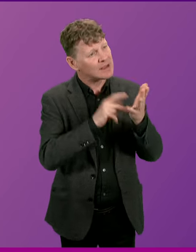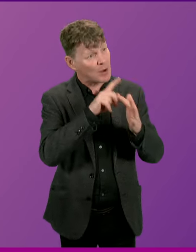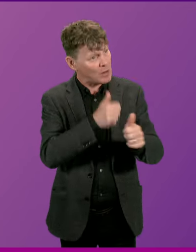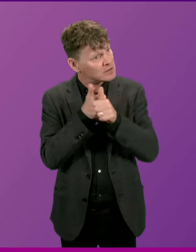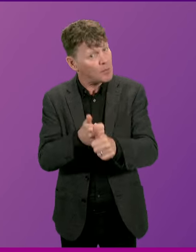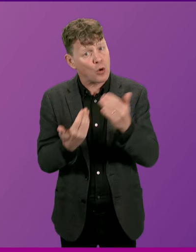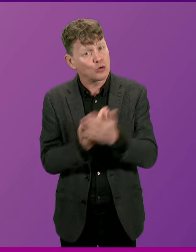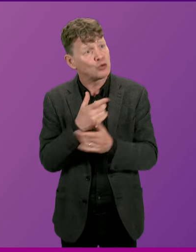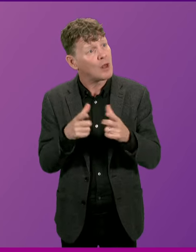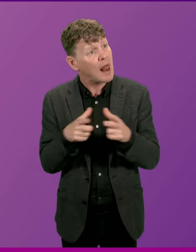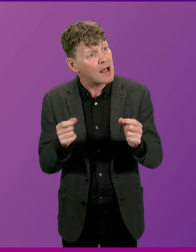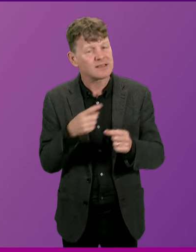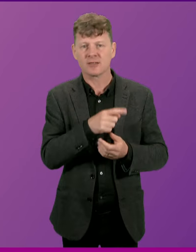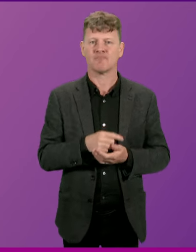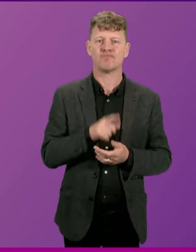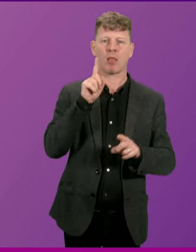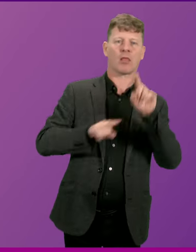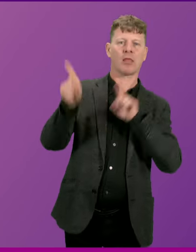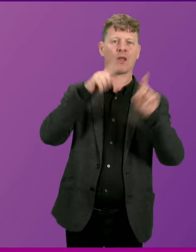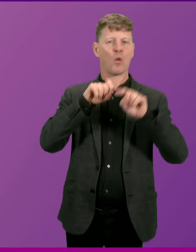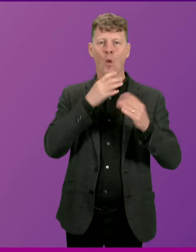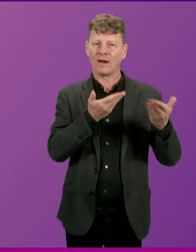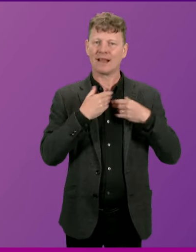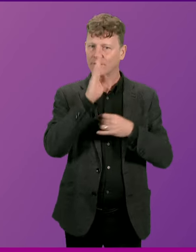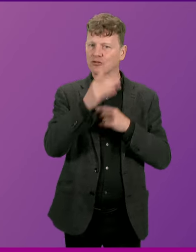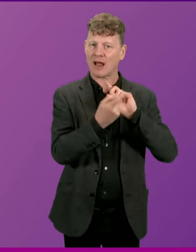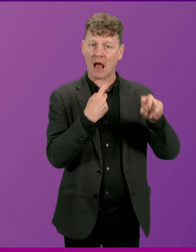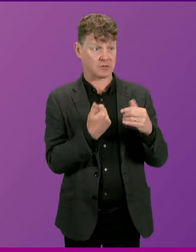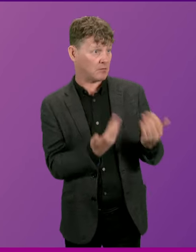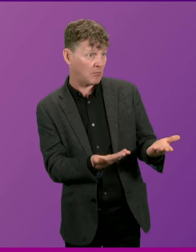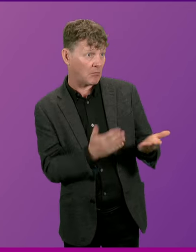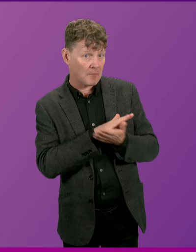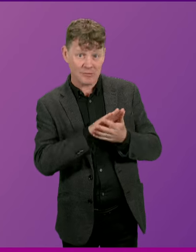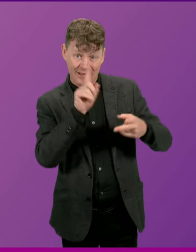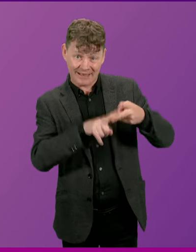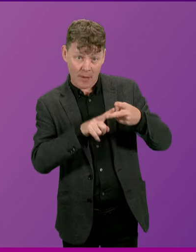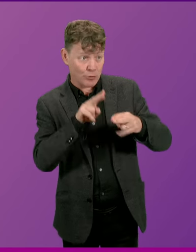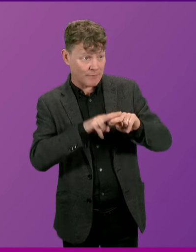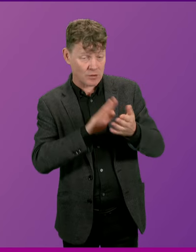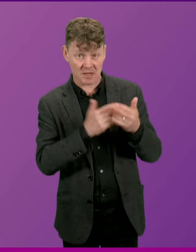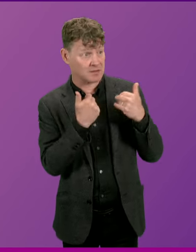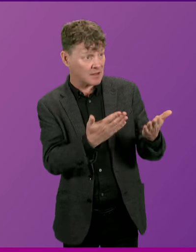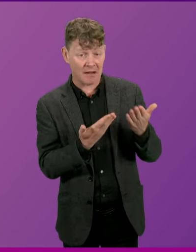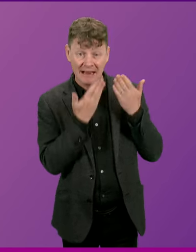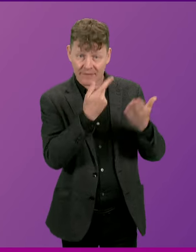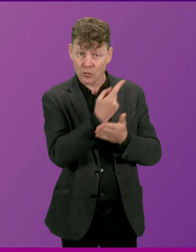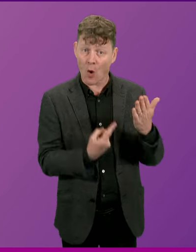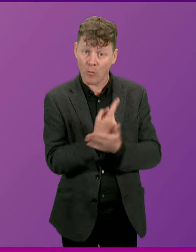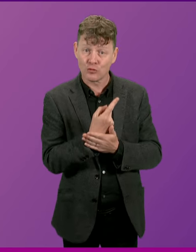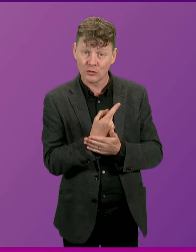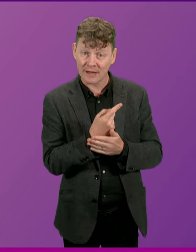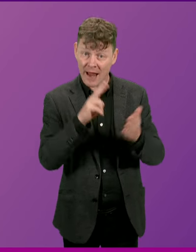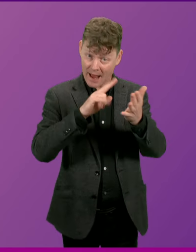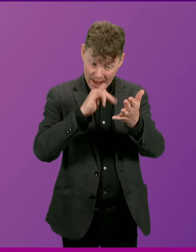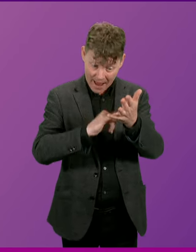licences. He wouldn't give a straight answer. So here's an opportunity for the Deputy First Minister. Does the SNP